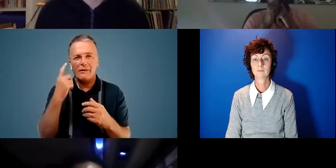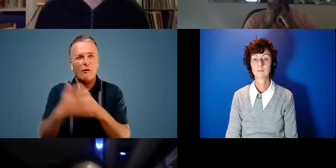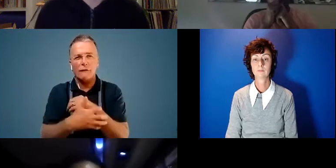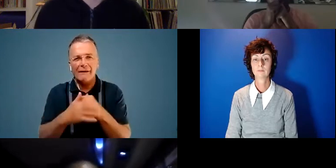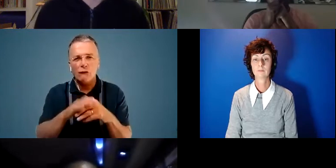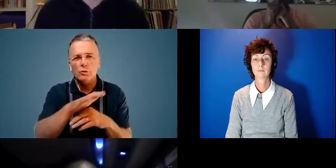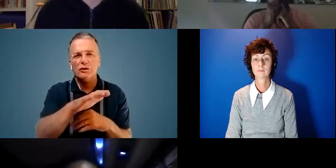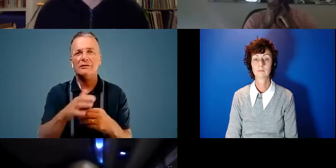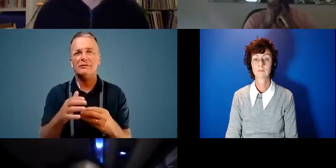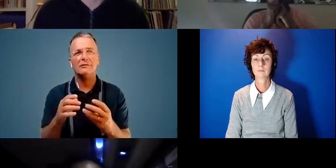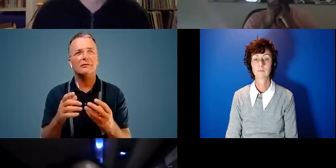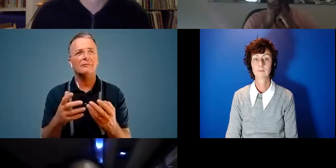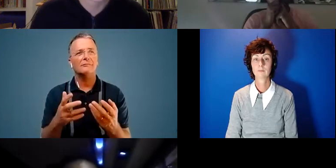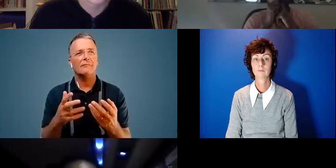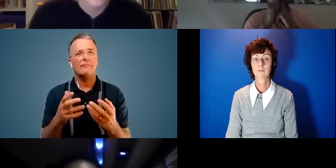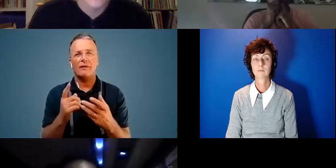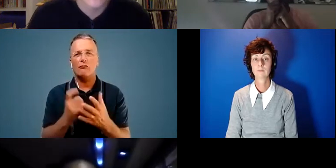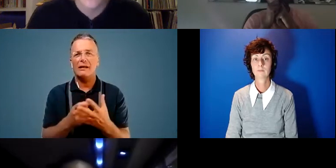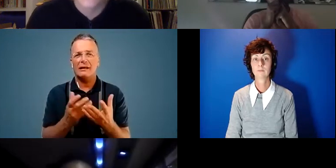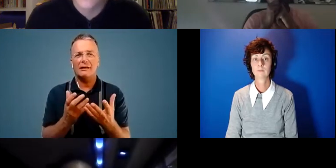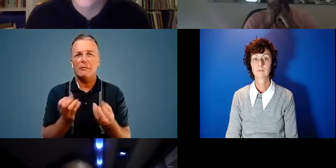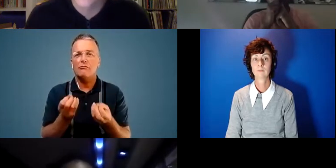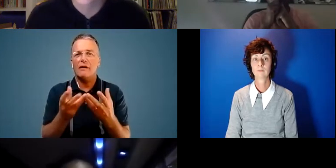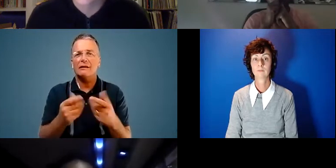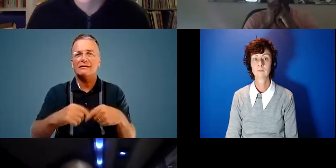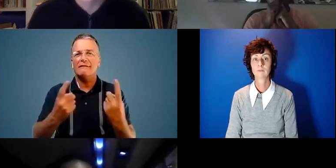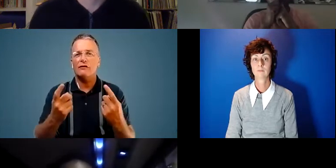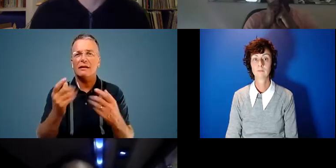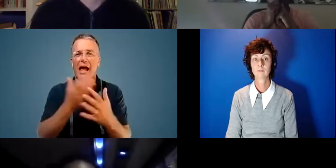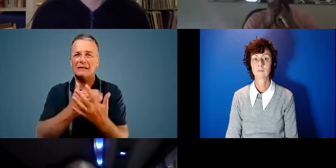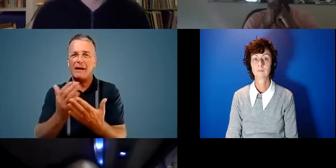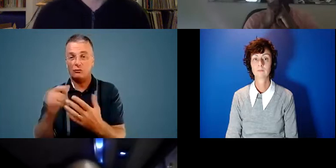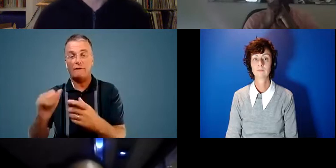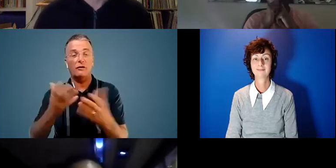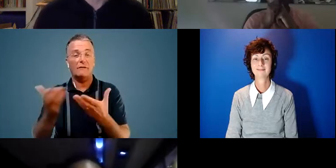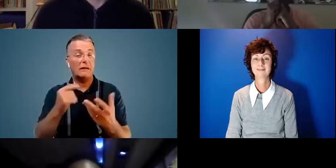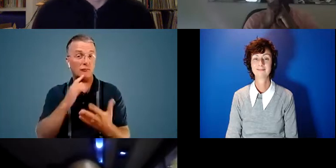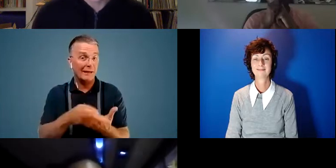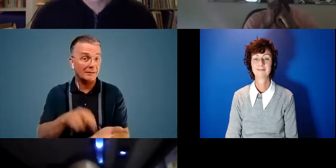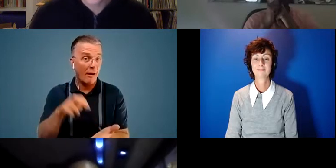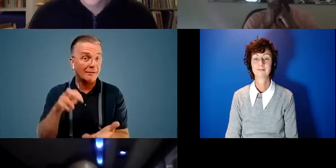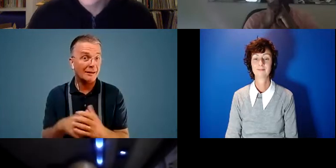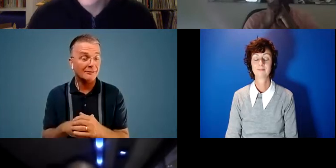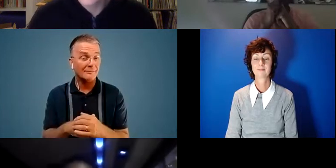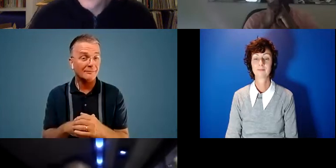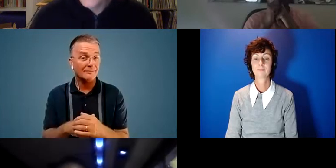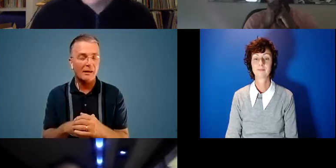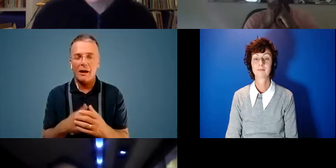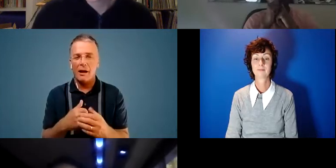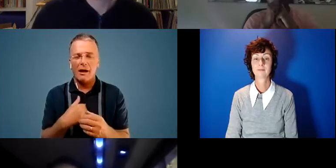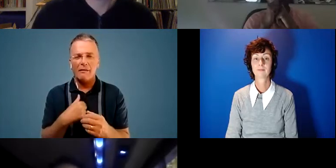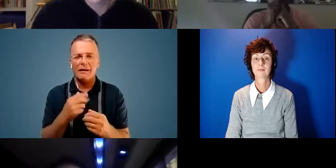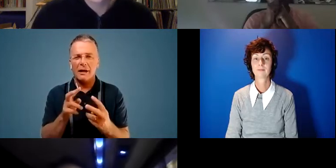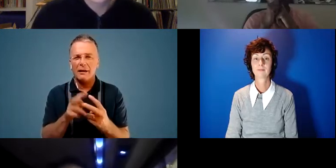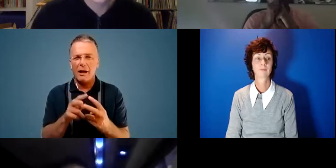and uh and and really providing different aspects of that conversation so that's really really exciting um i there's a couple